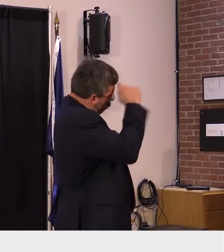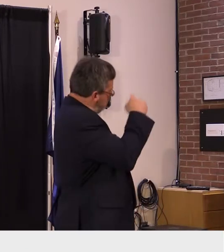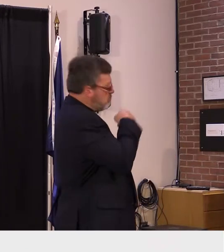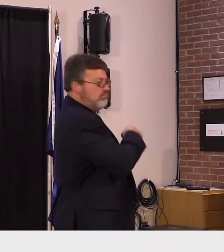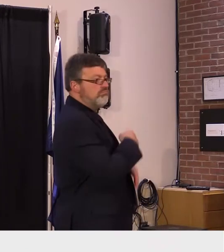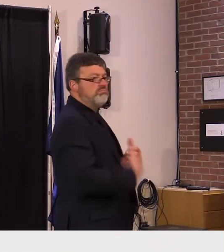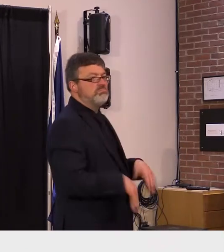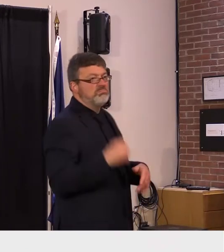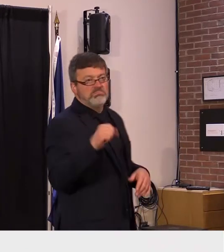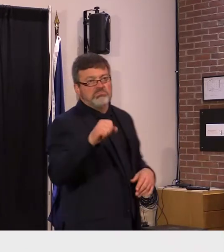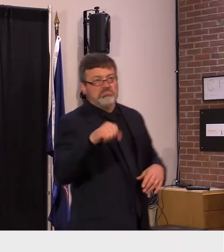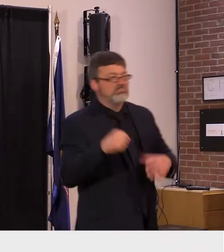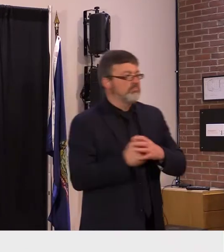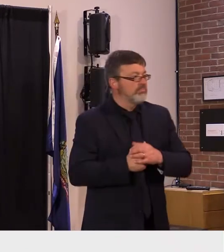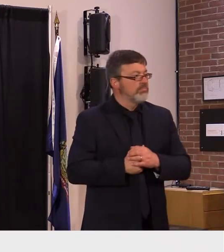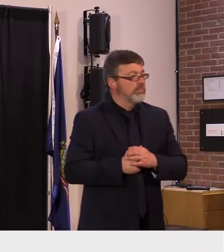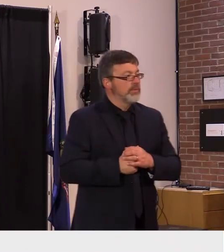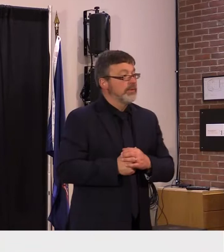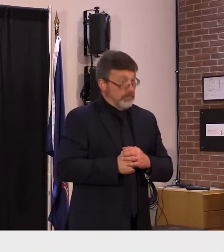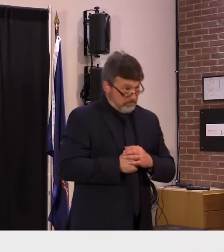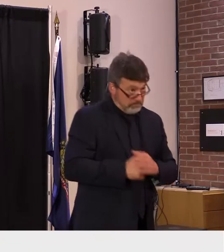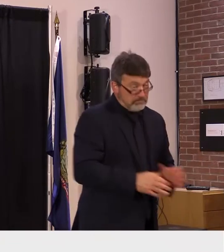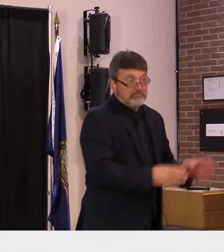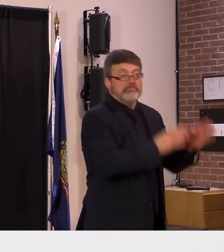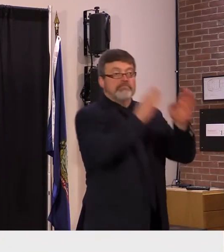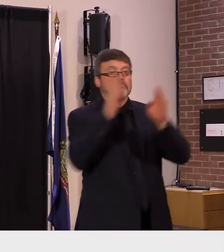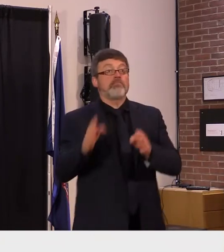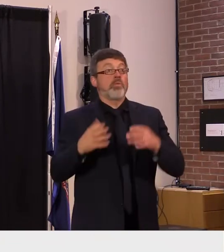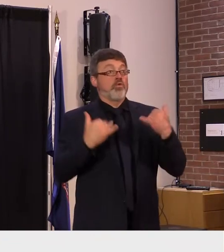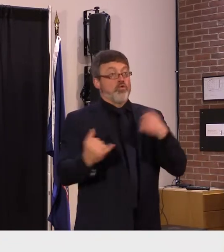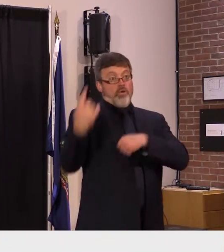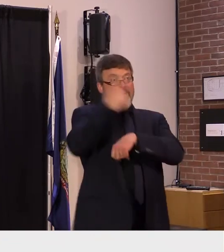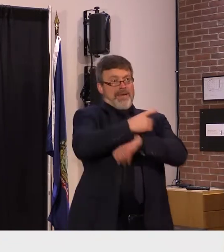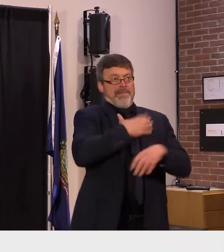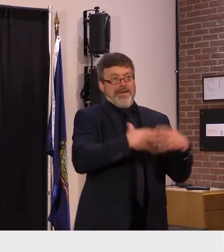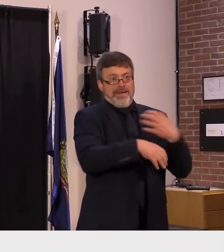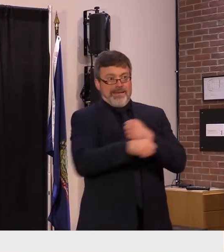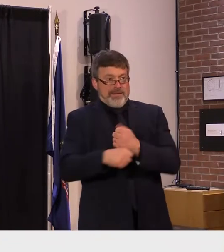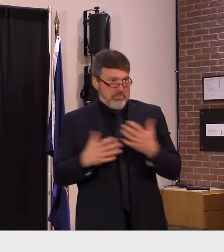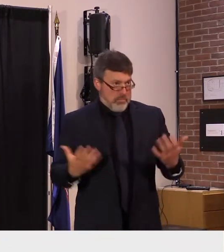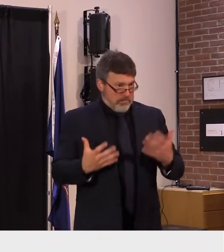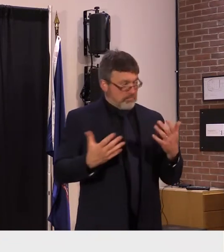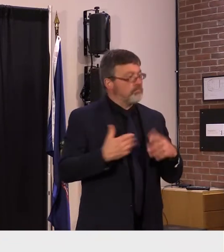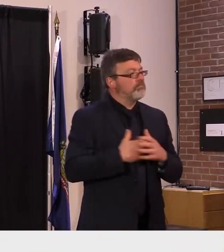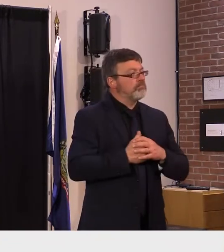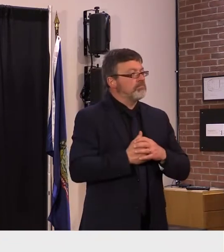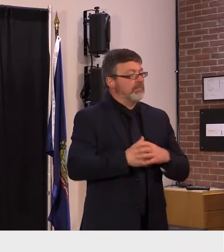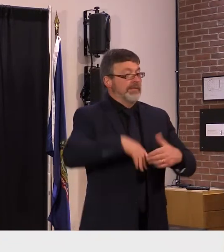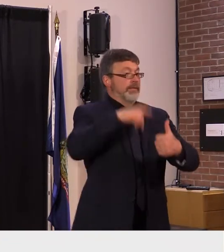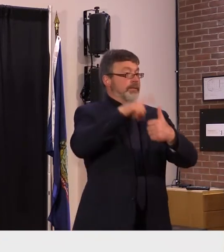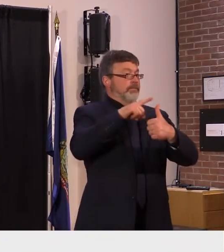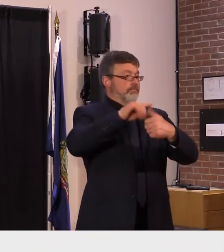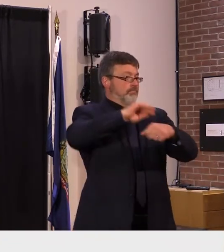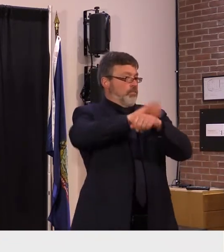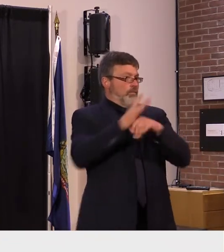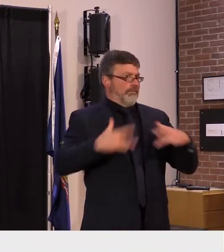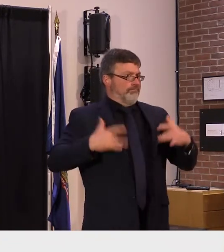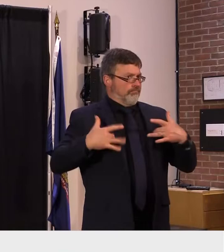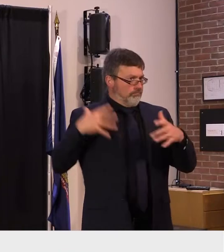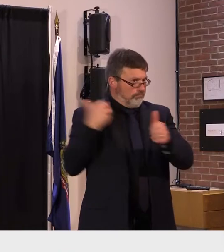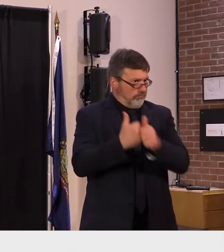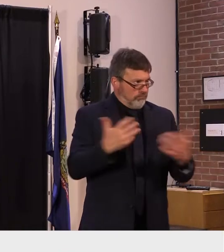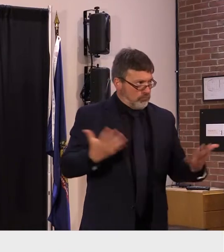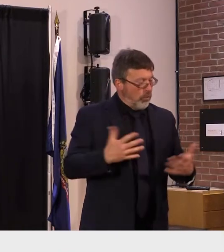information on our current status with the virus vaccine developments testing and the transition to